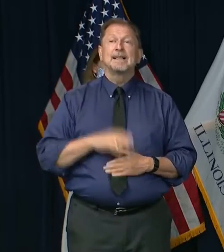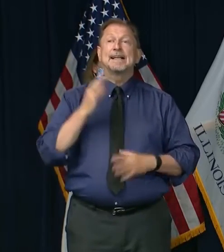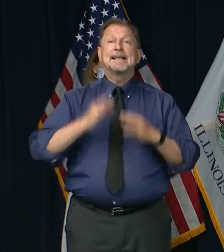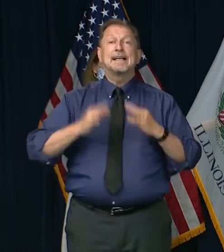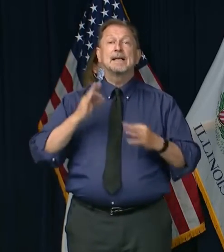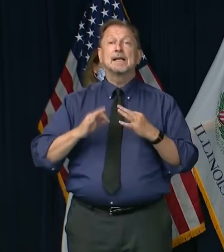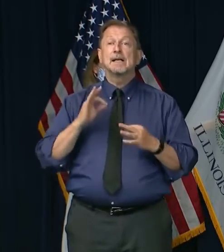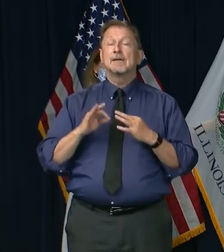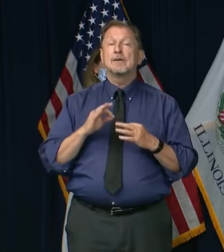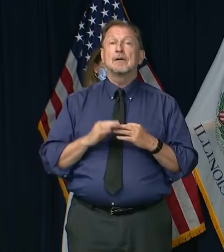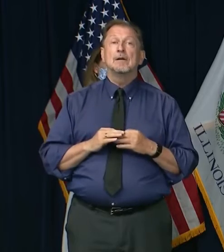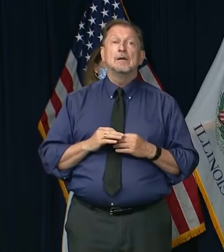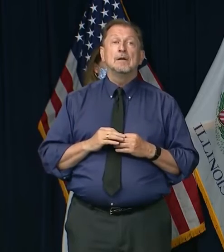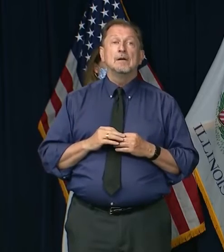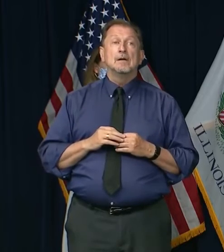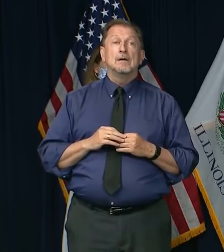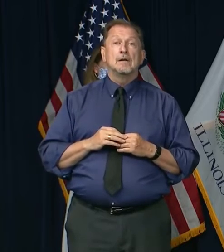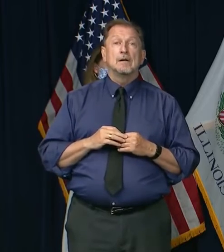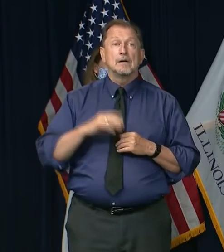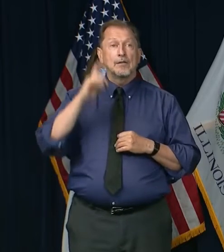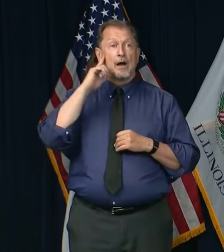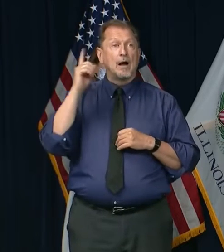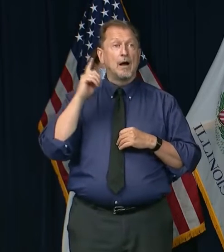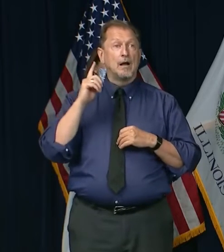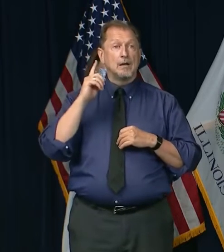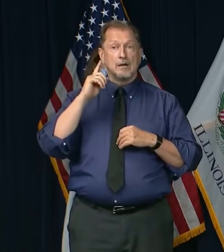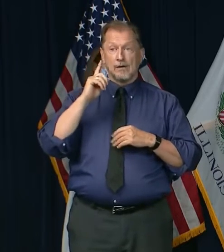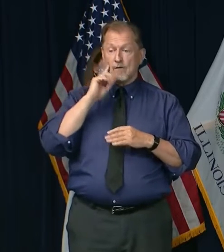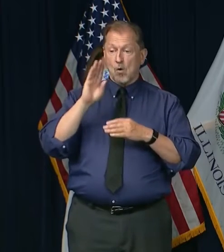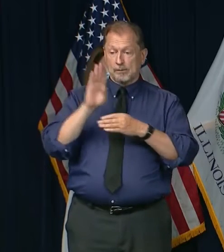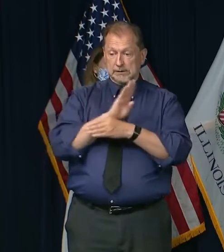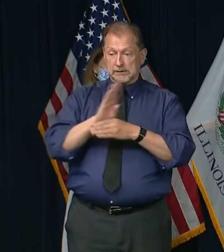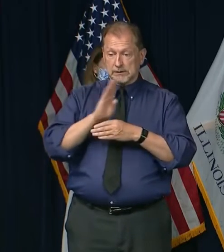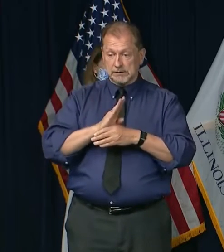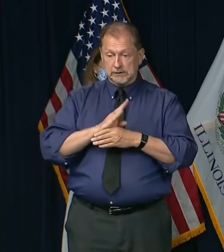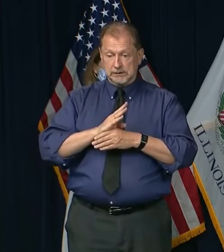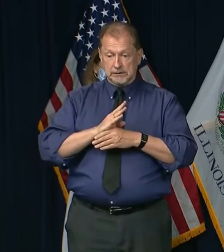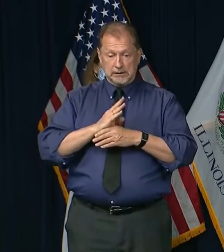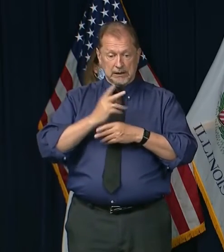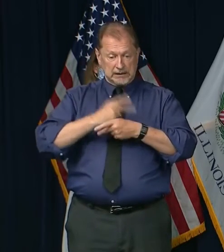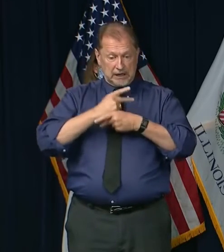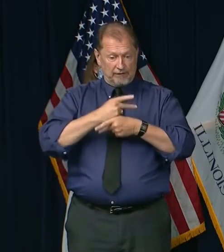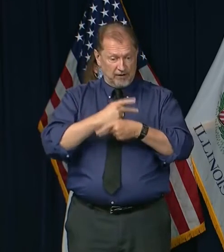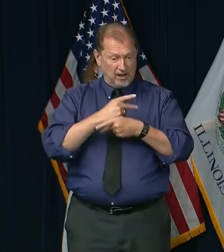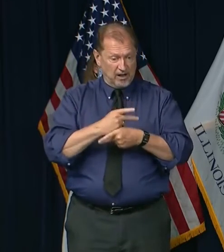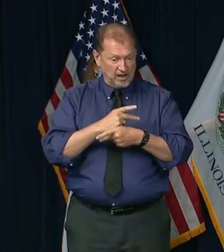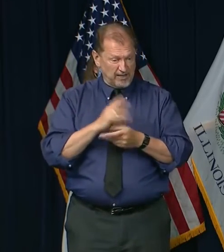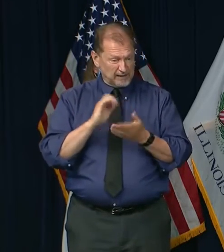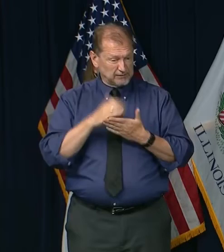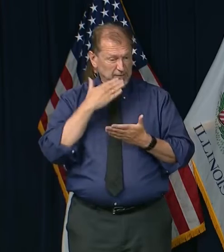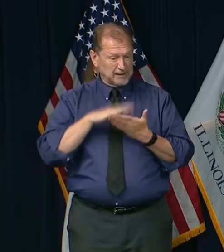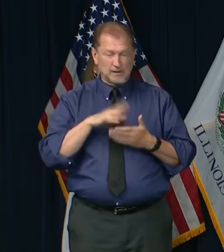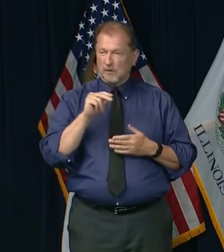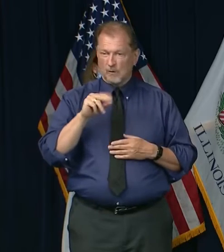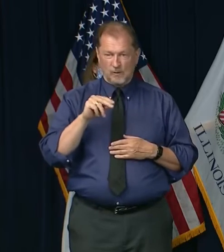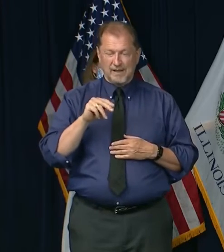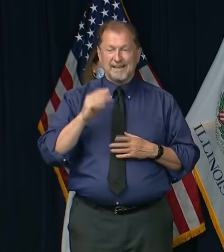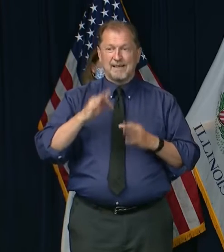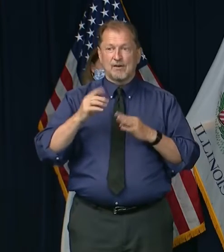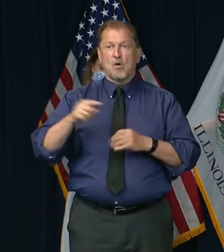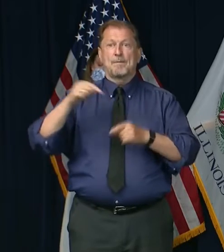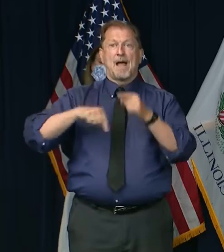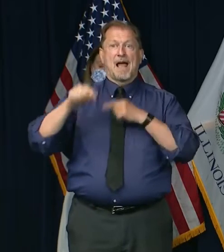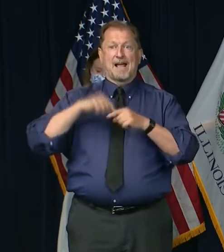that somehow this is worse for business to do it in a measured fashion. But you know what's much worse? Going backward